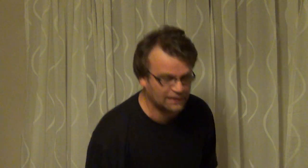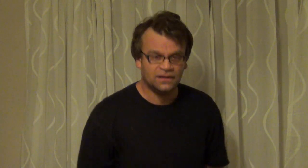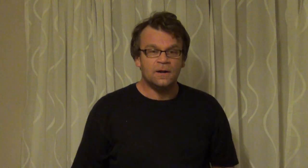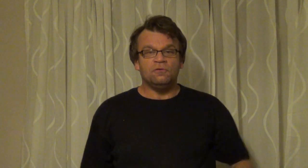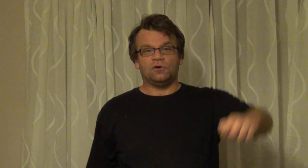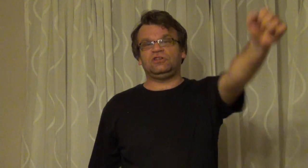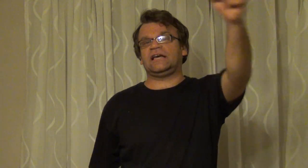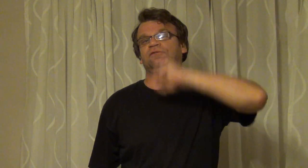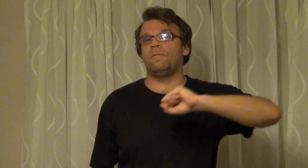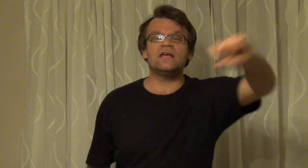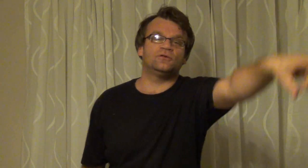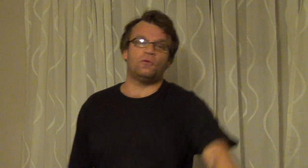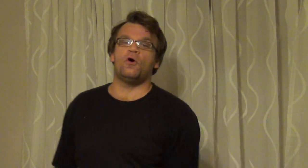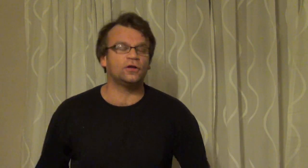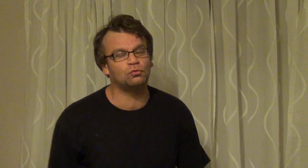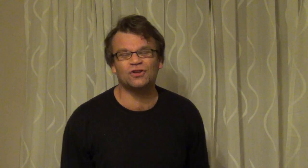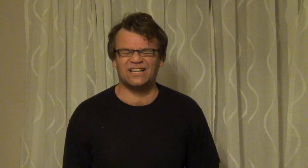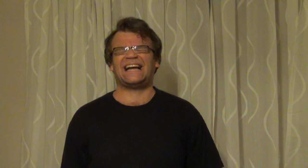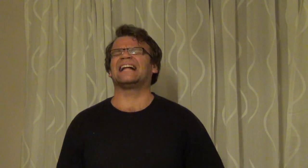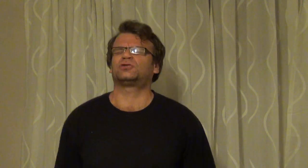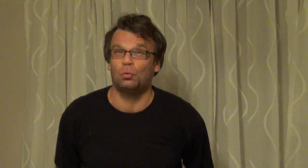for a ticket for me and for her to watch a cartoon